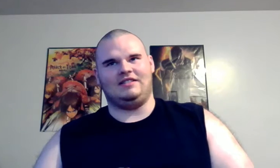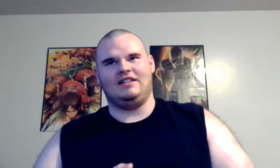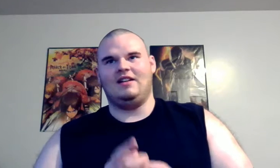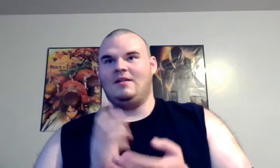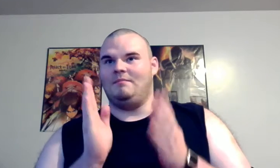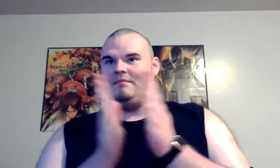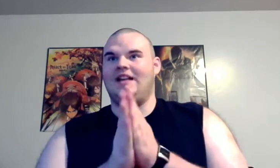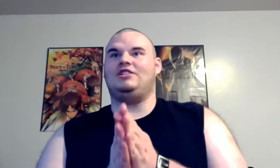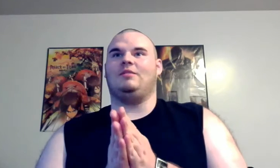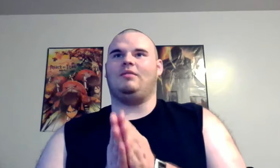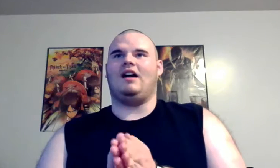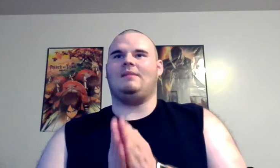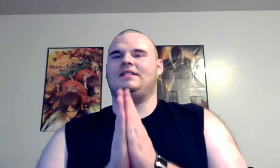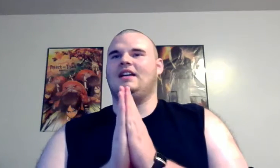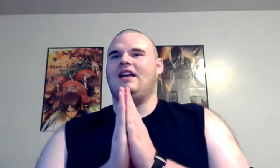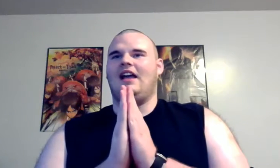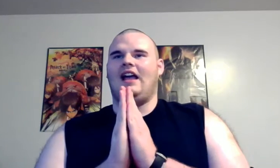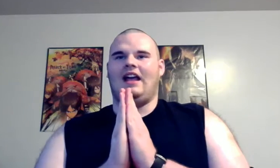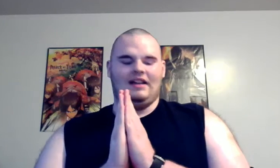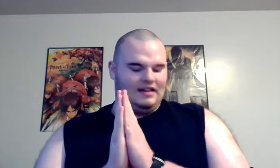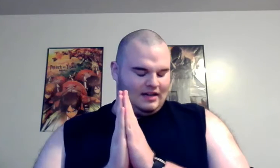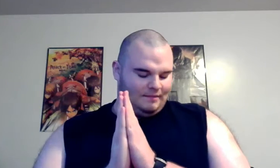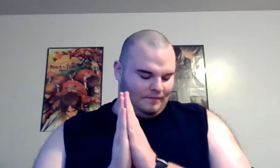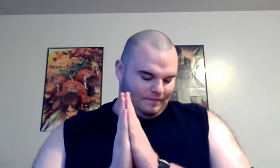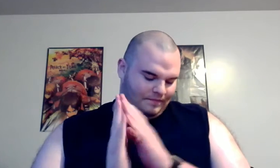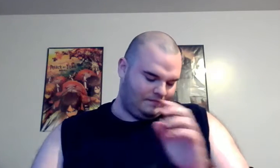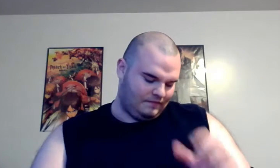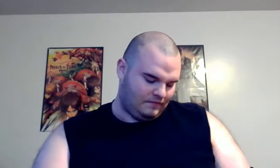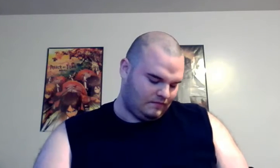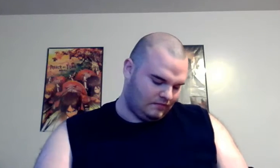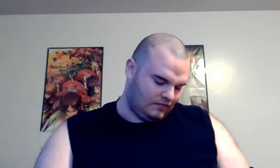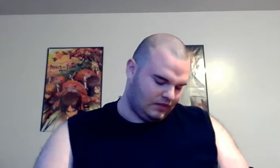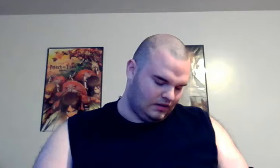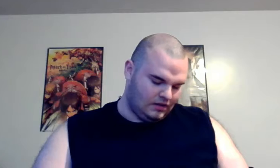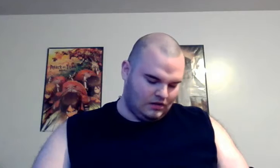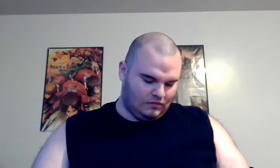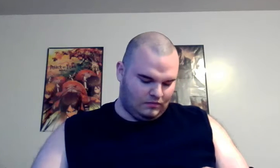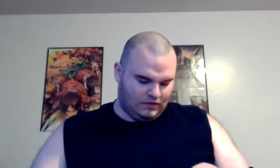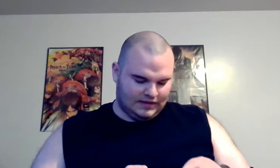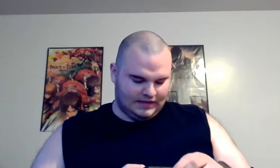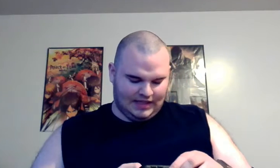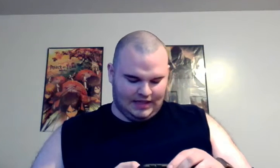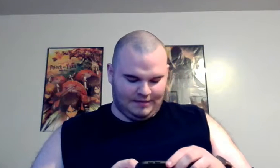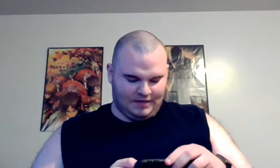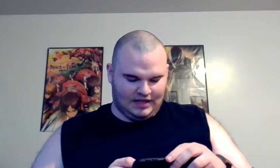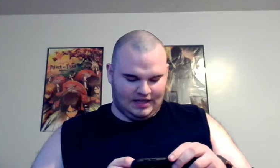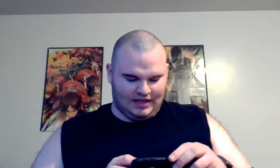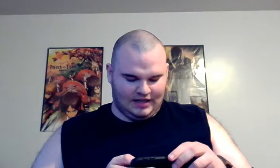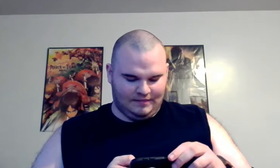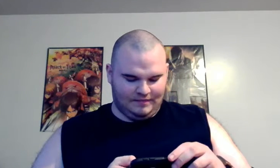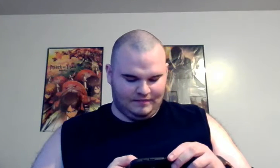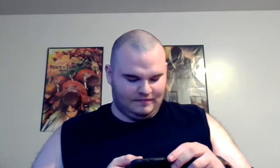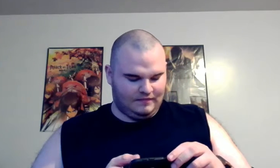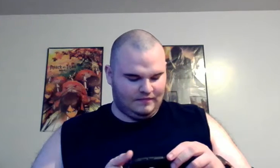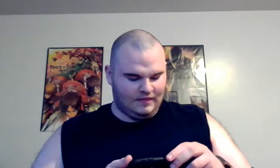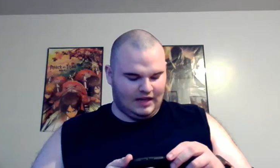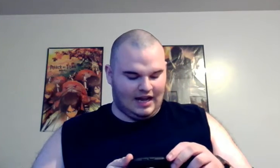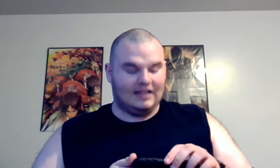major props and um what's his name uh alex